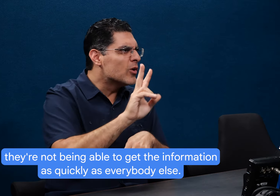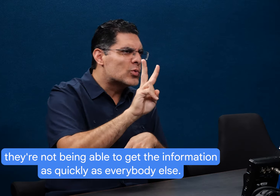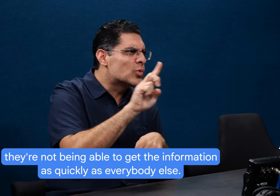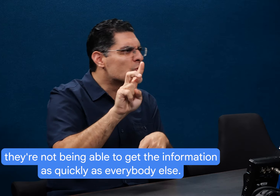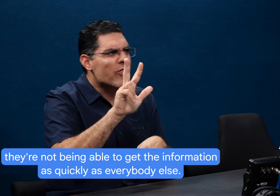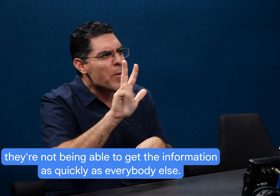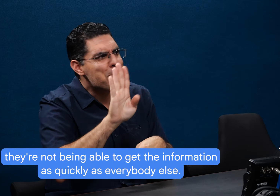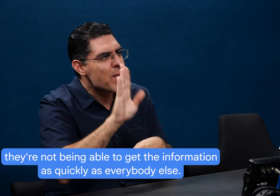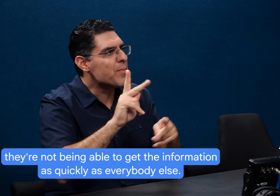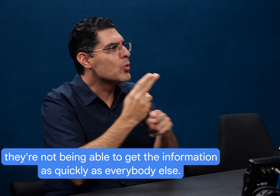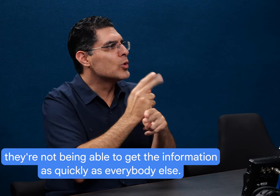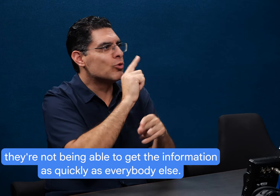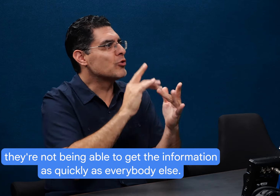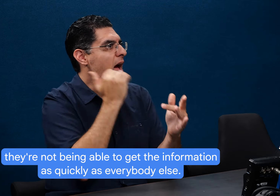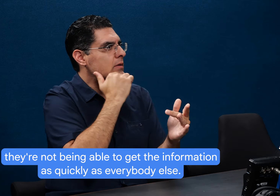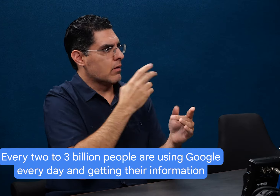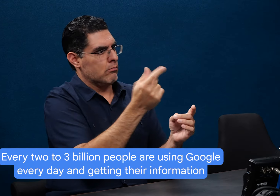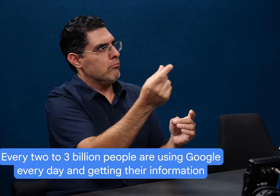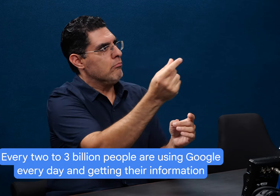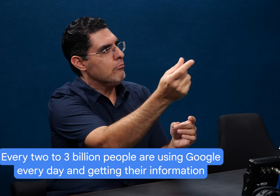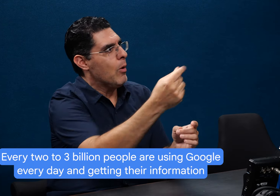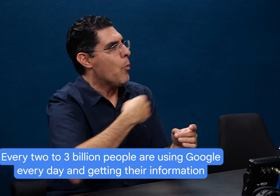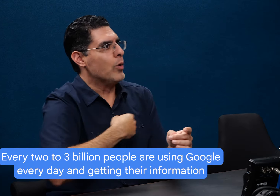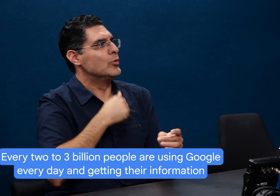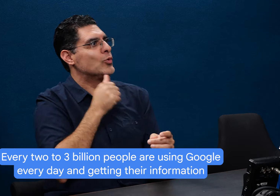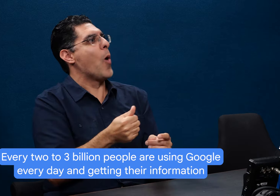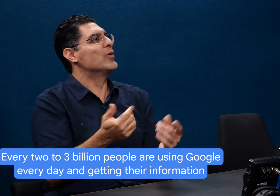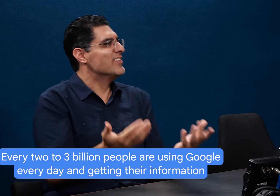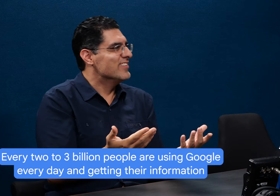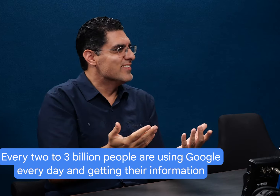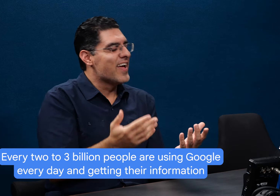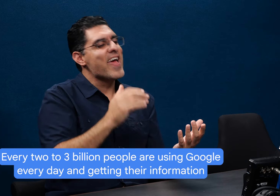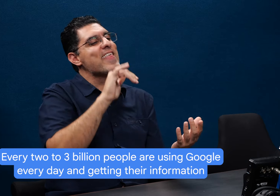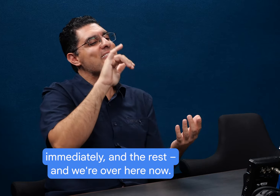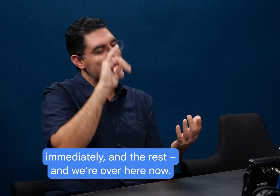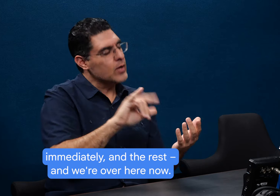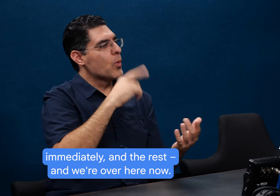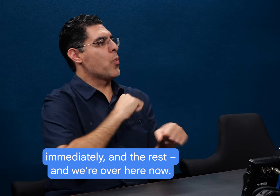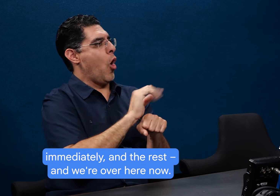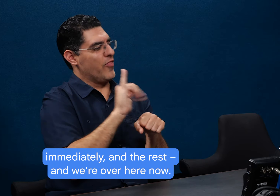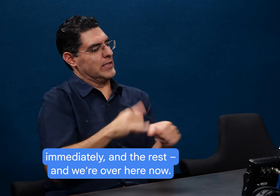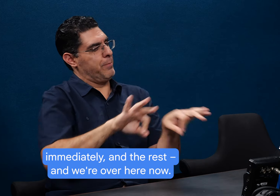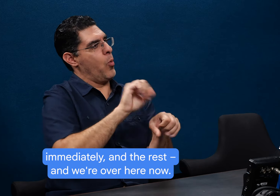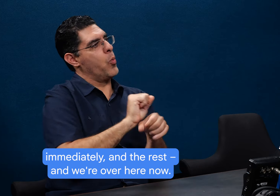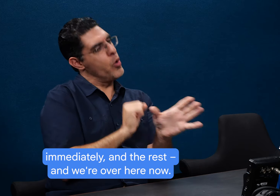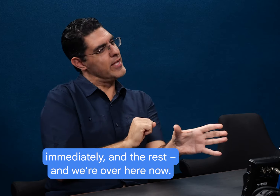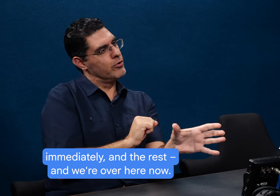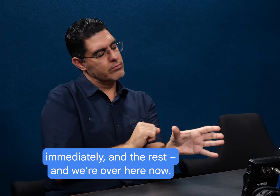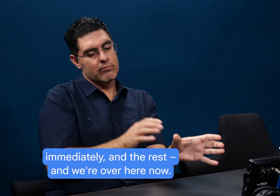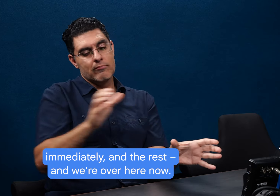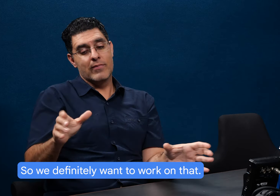quickly as everybody else. Uh, you know, two to three billion people are using Google every day and getting their information immediately in the rest. And